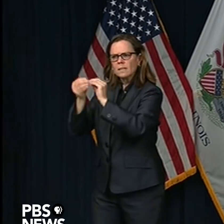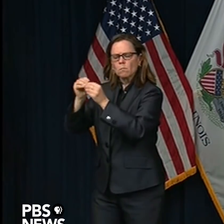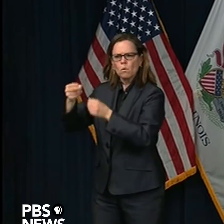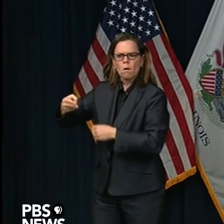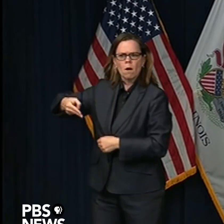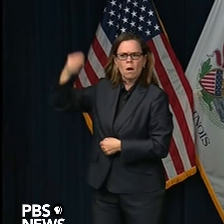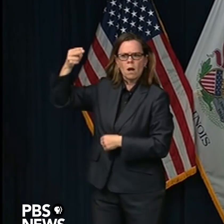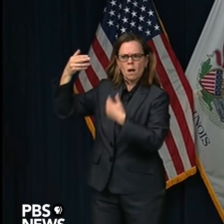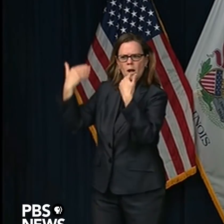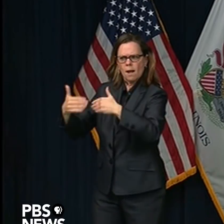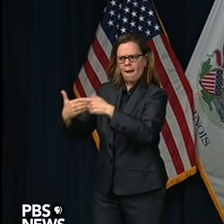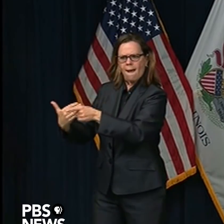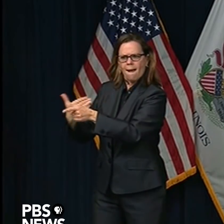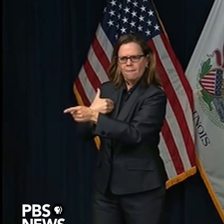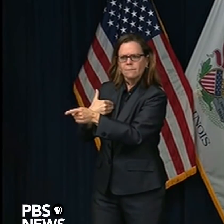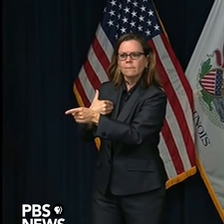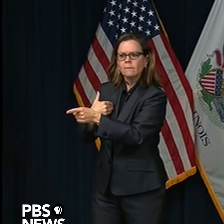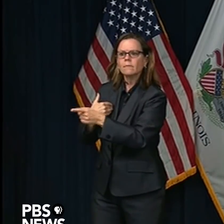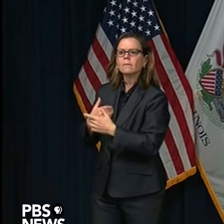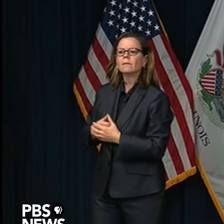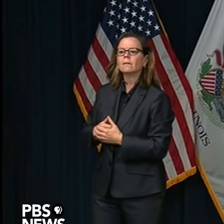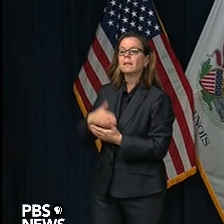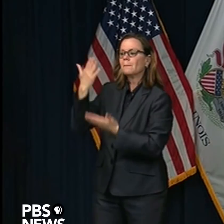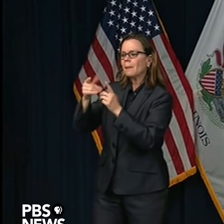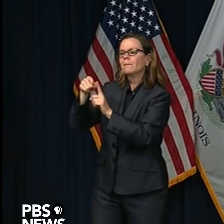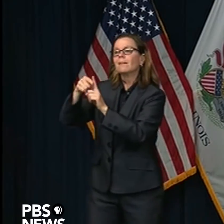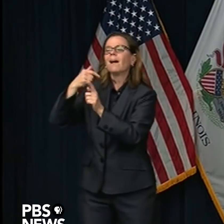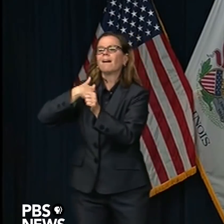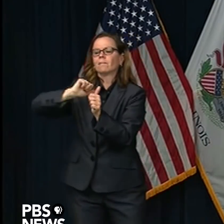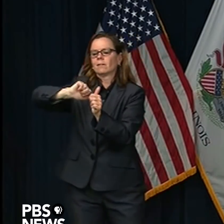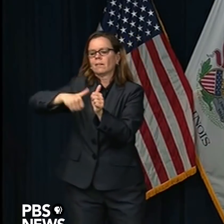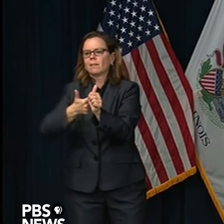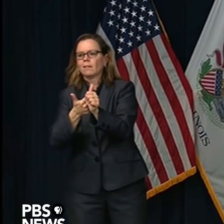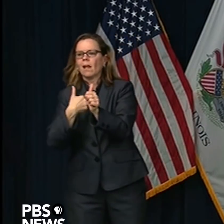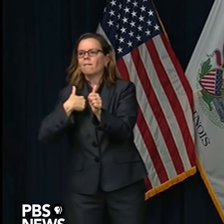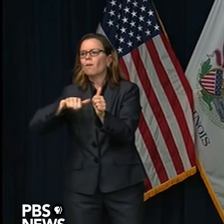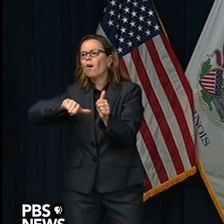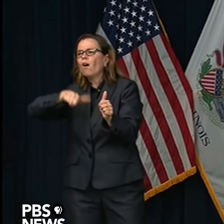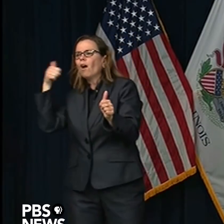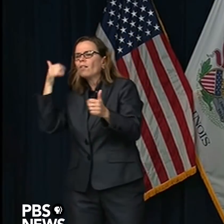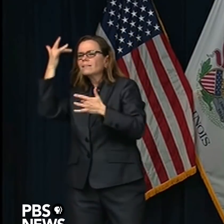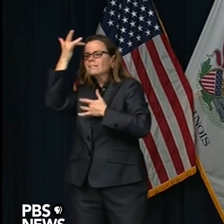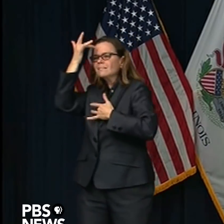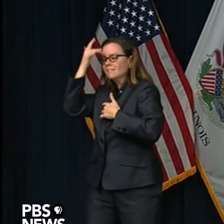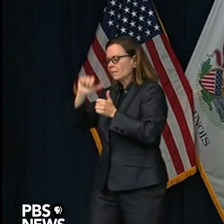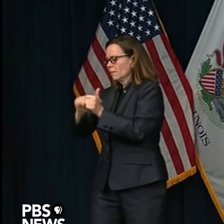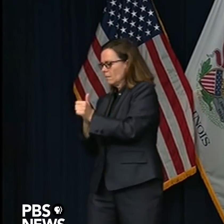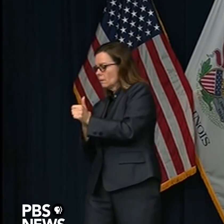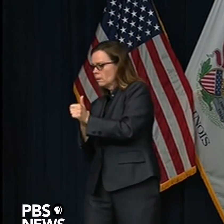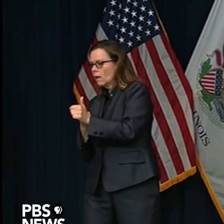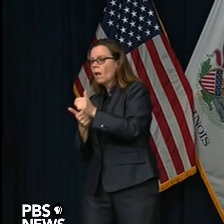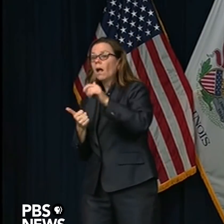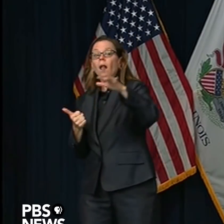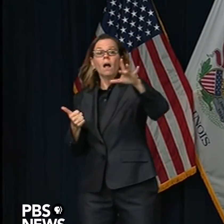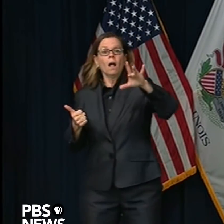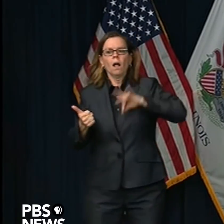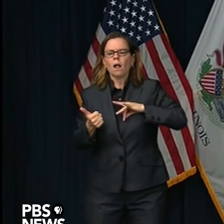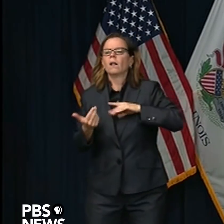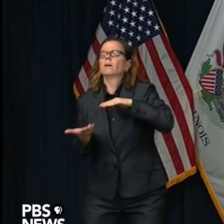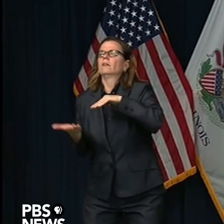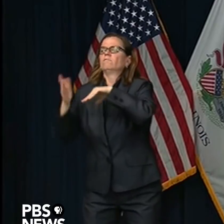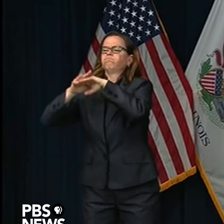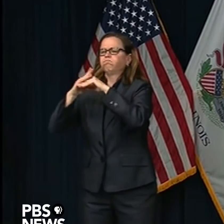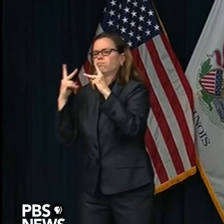comorbid conditions that predispose to serious complications and death. We know that there are certain ethnic groups